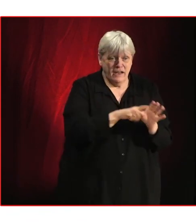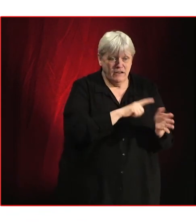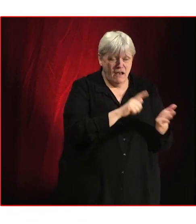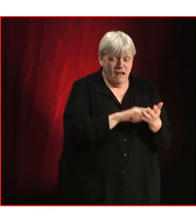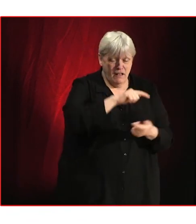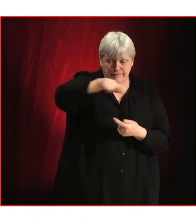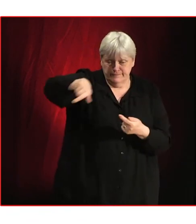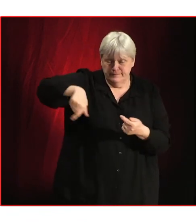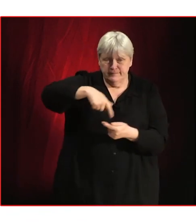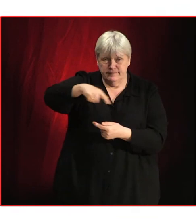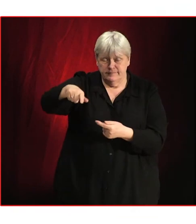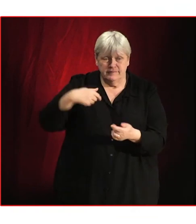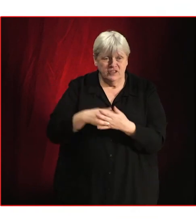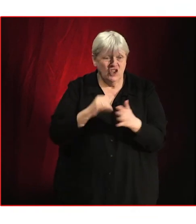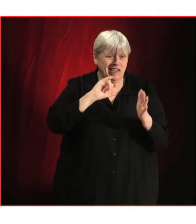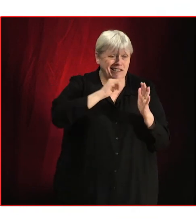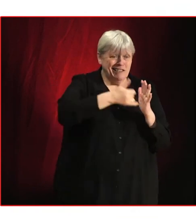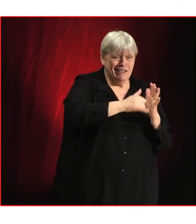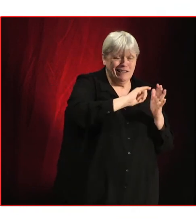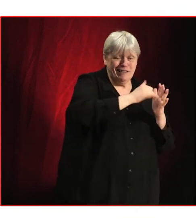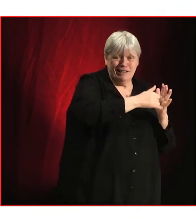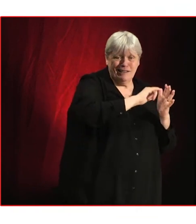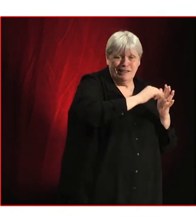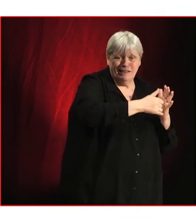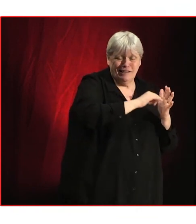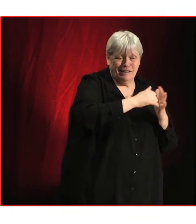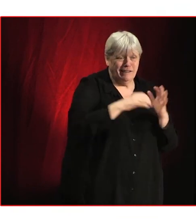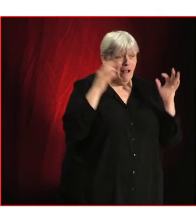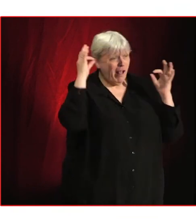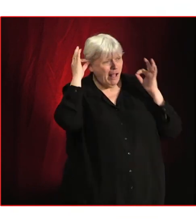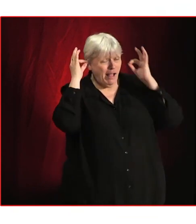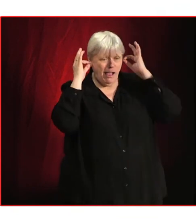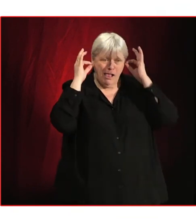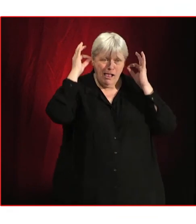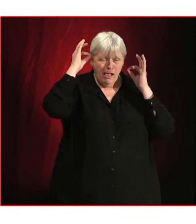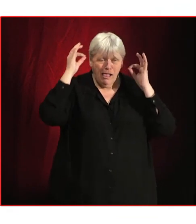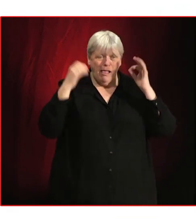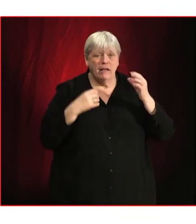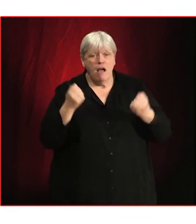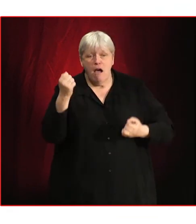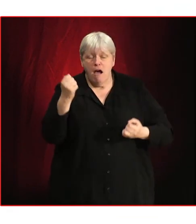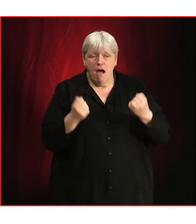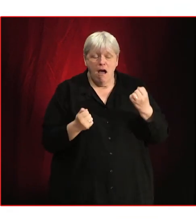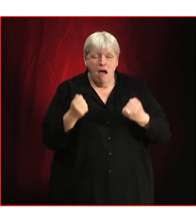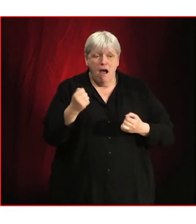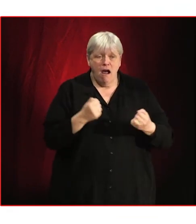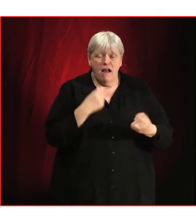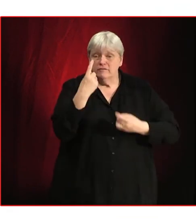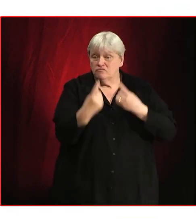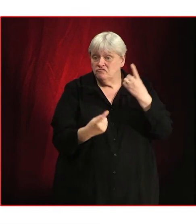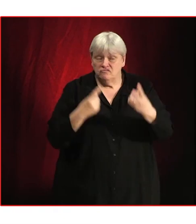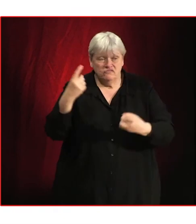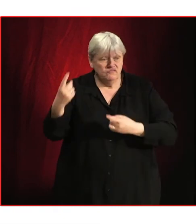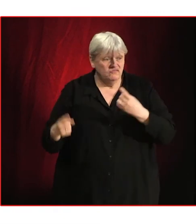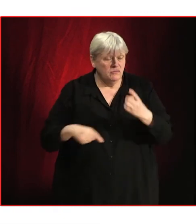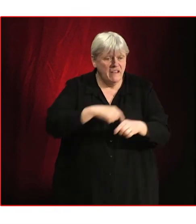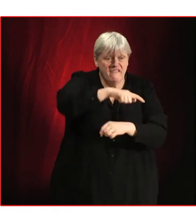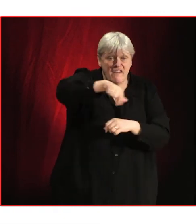punt a physical CD into your car or your Walkman? Is every single one of your vinyls,